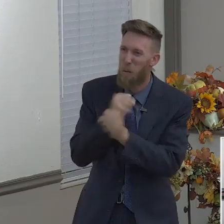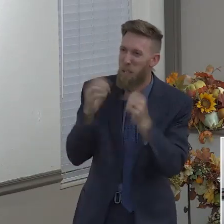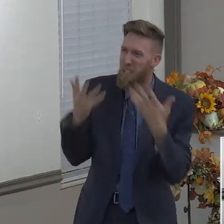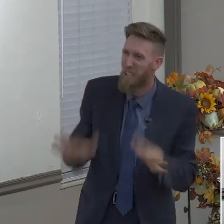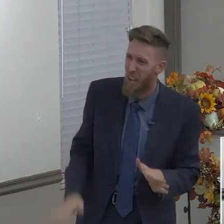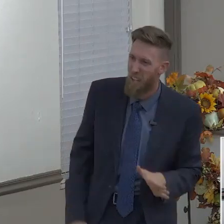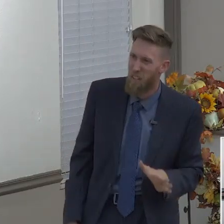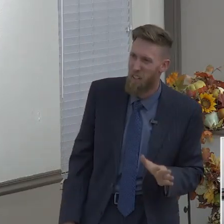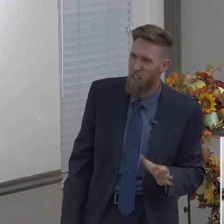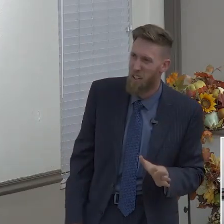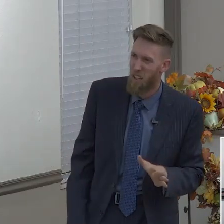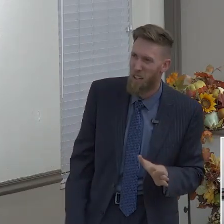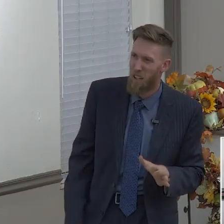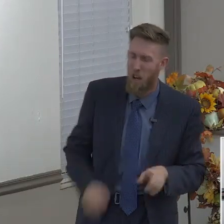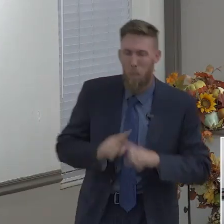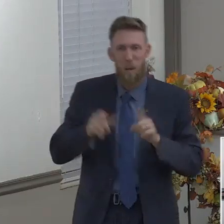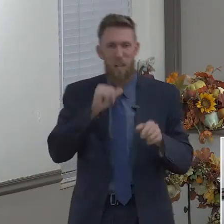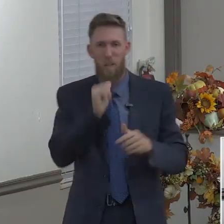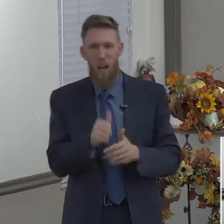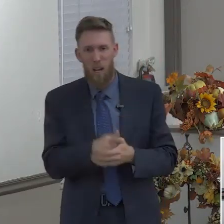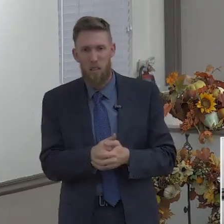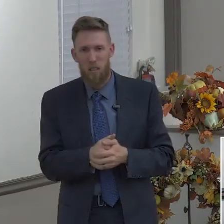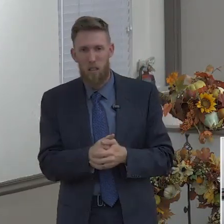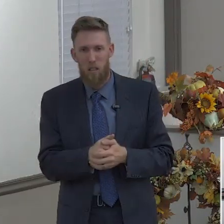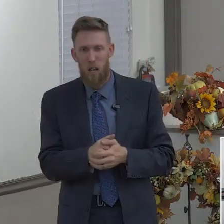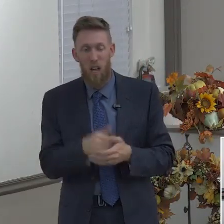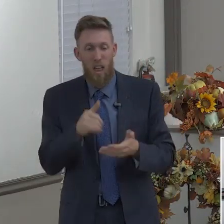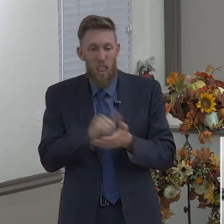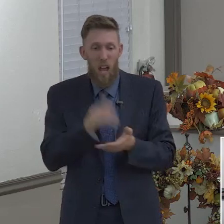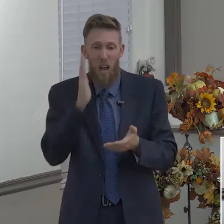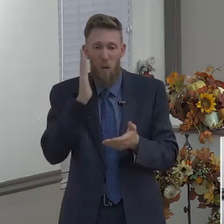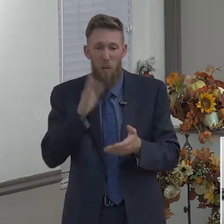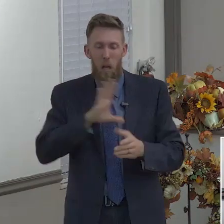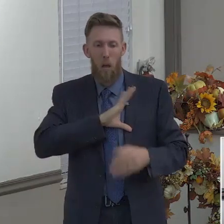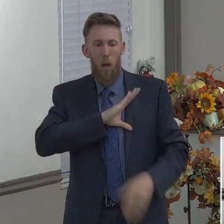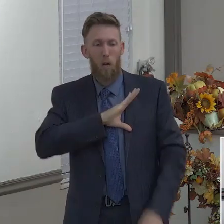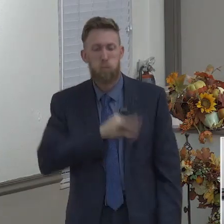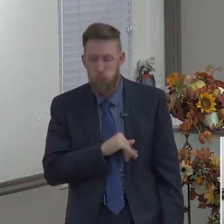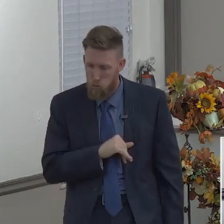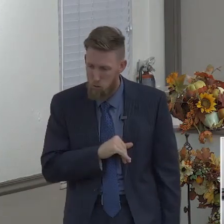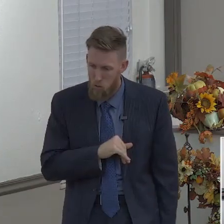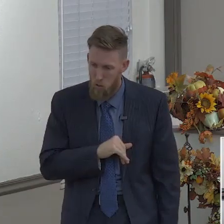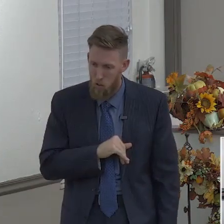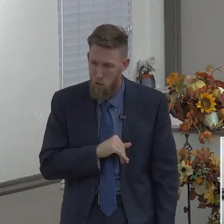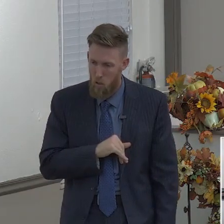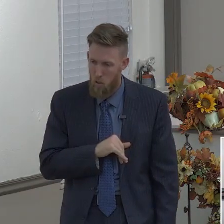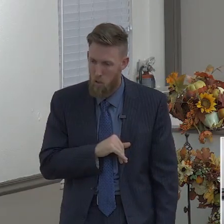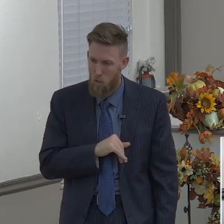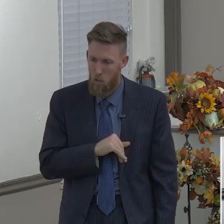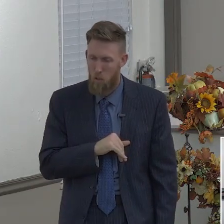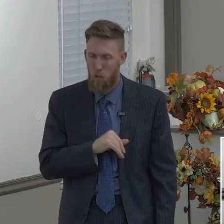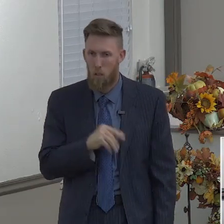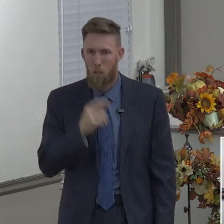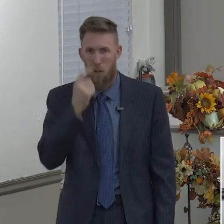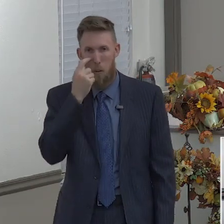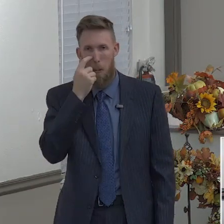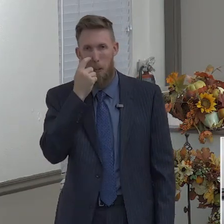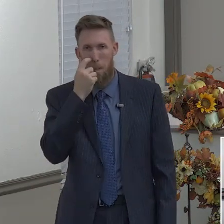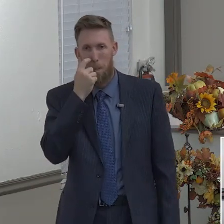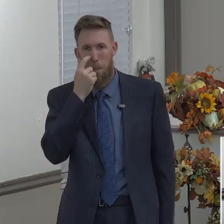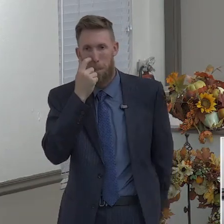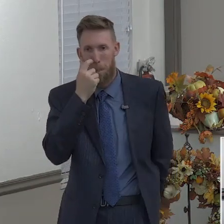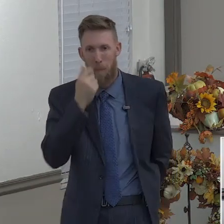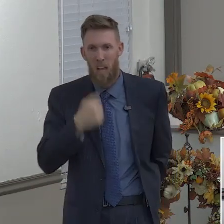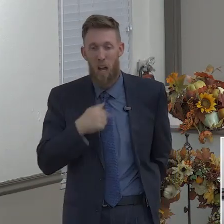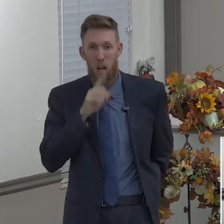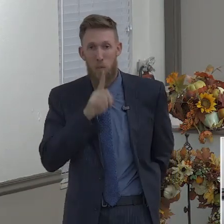wasn't. What a terrible feeling that would be. And I'm sure there will be people in hell that thought they were saved. They were 95%